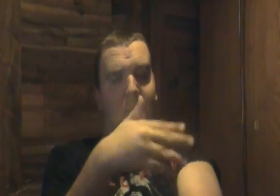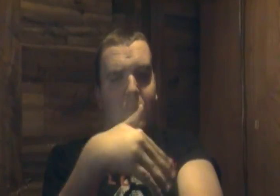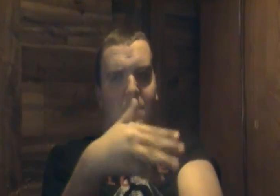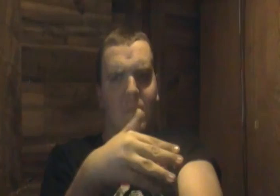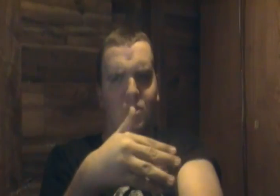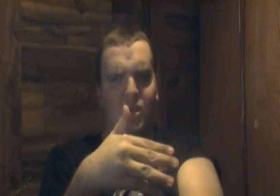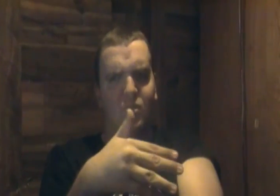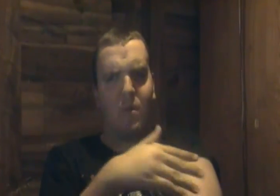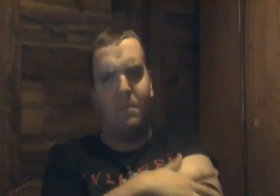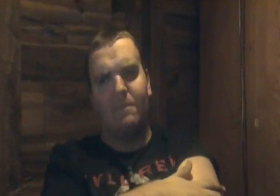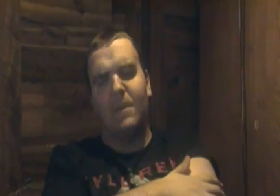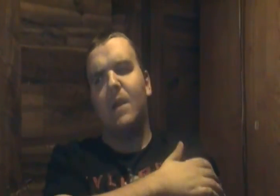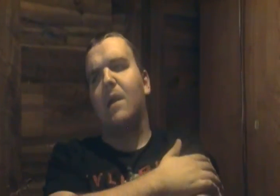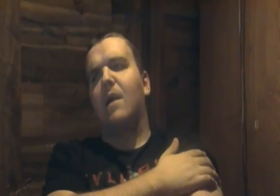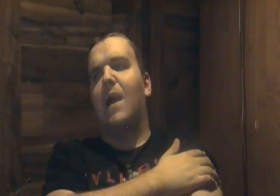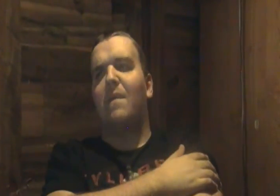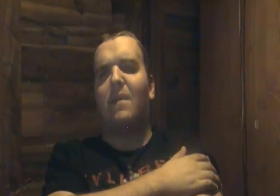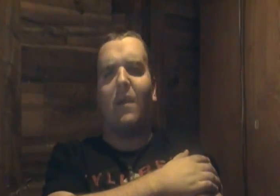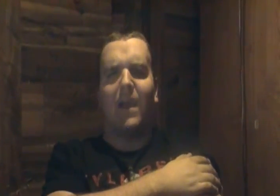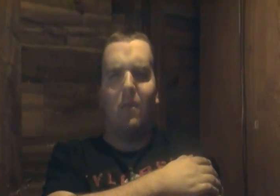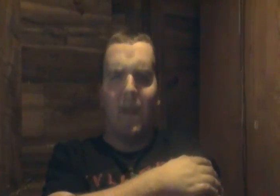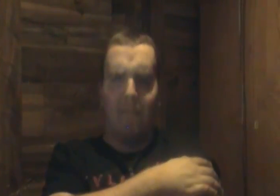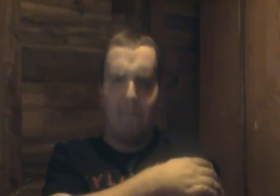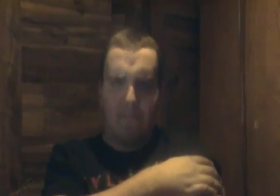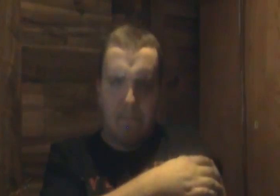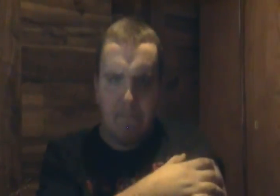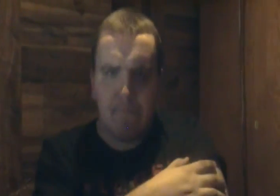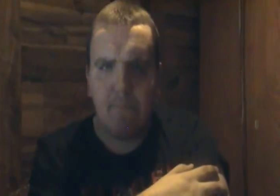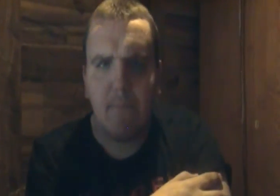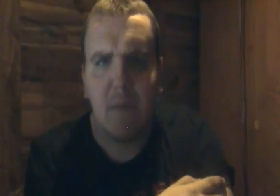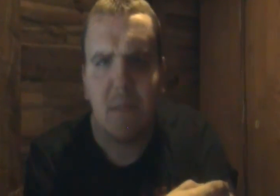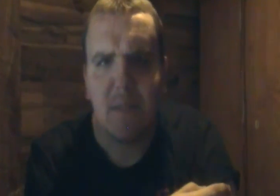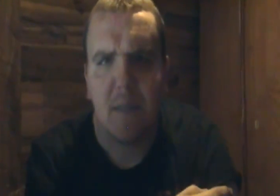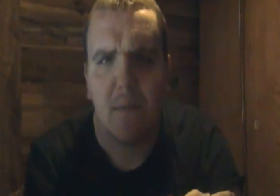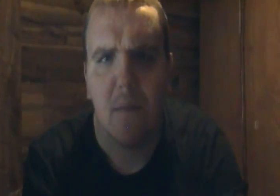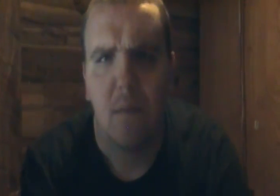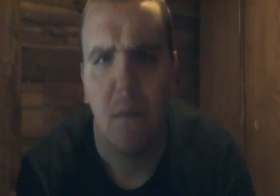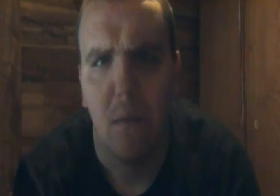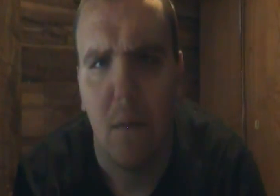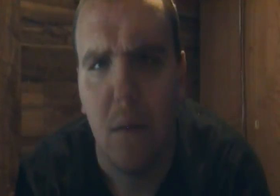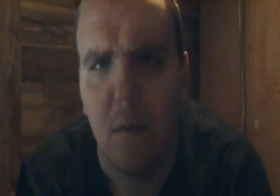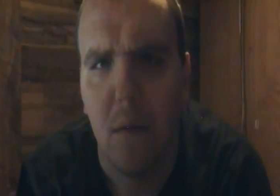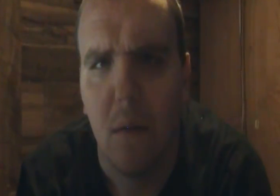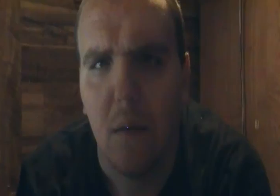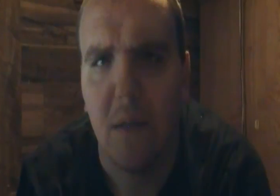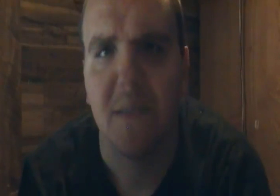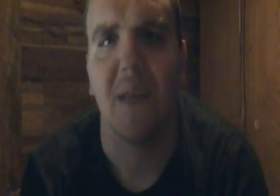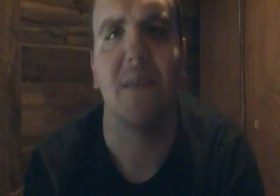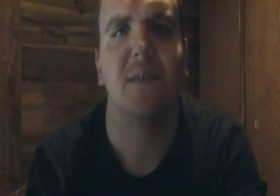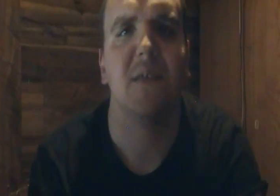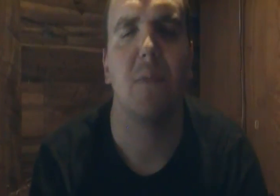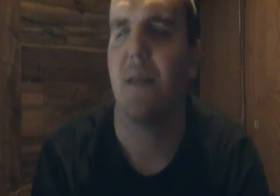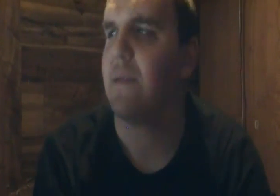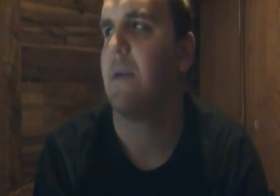the um treasure room and then they're like okay let's see what's yeah six minutes